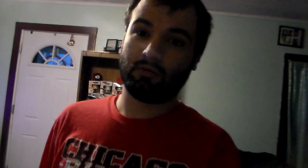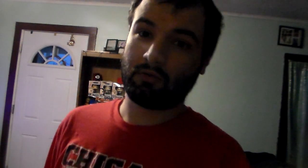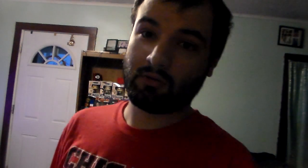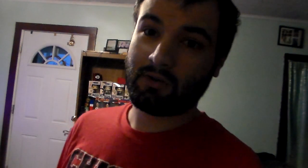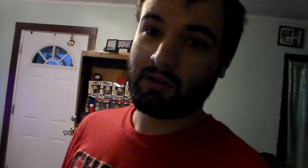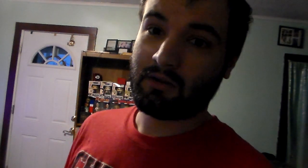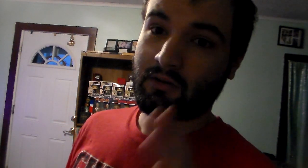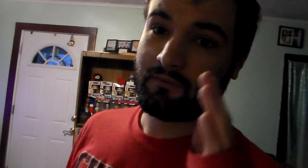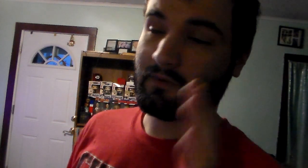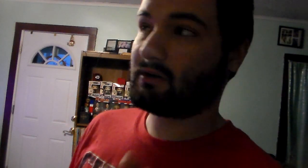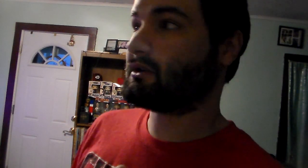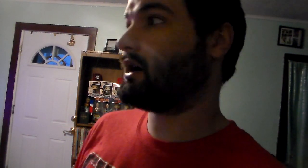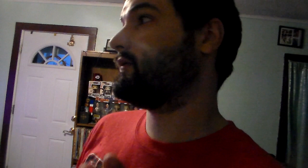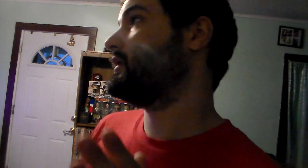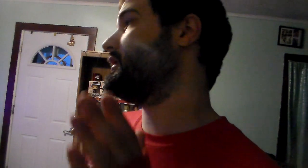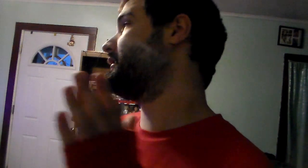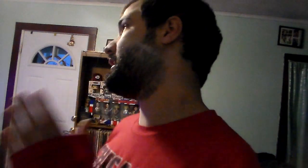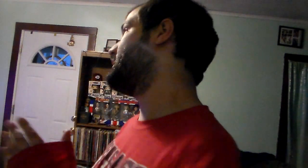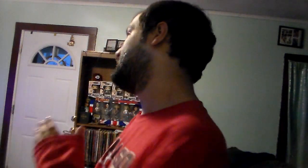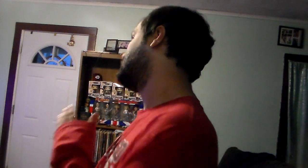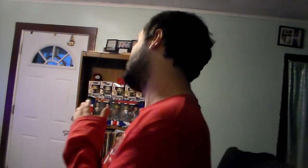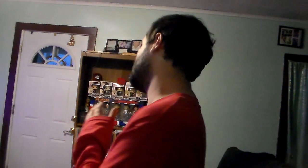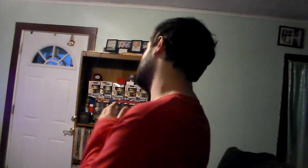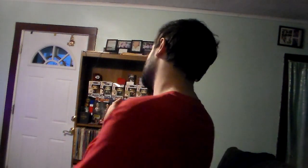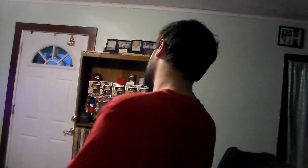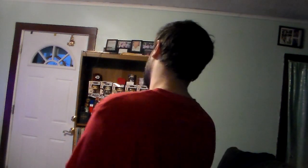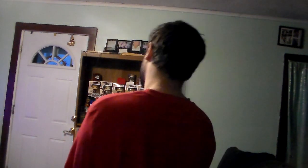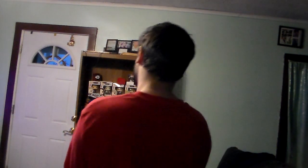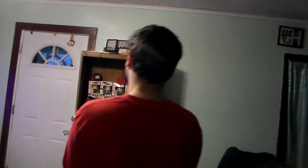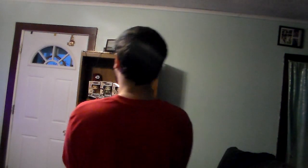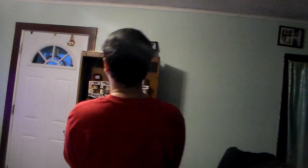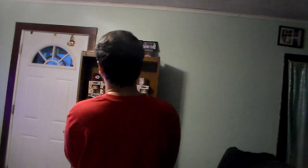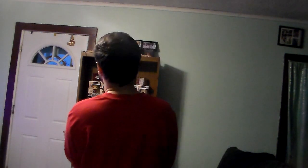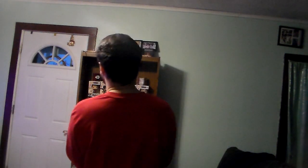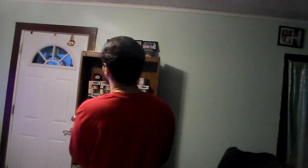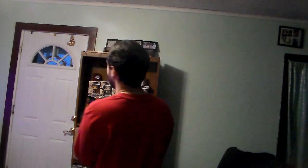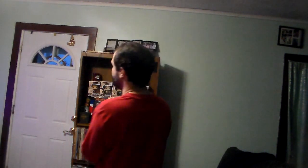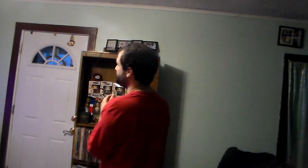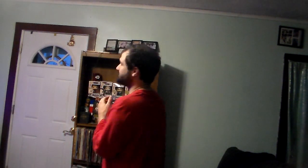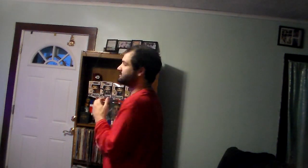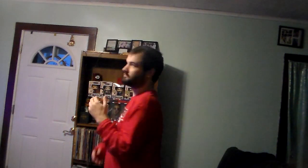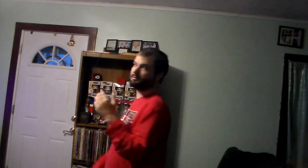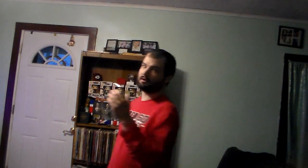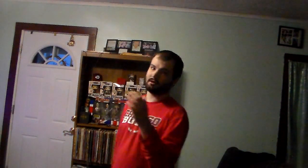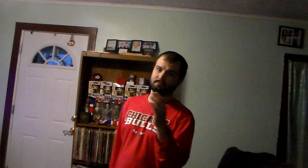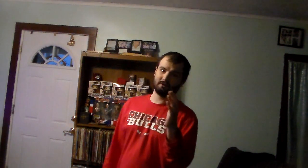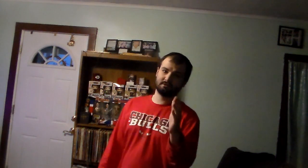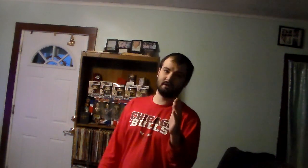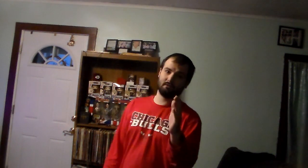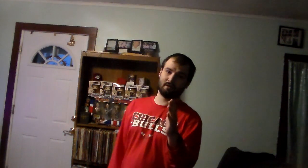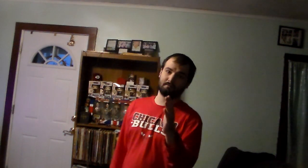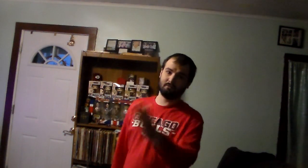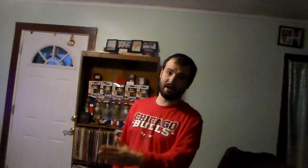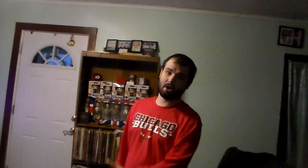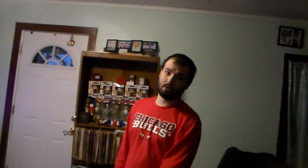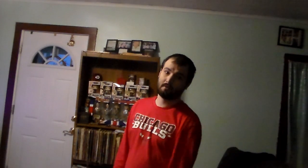first off he said players why we're not saying players is quick because first didn't want to play here